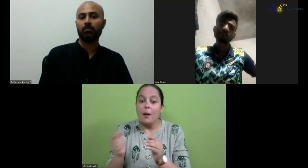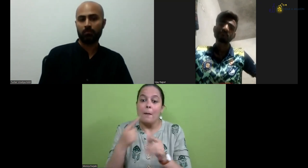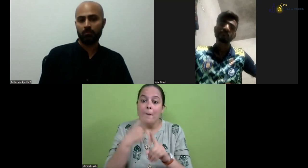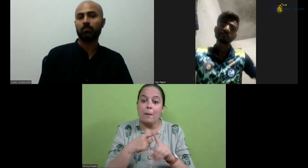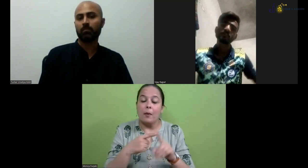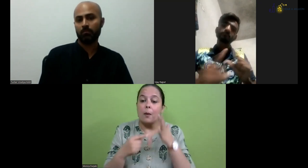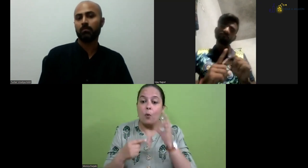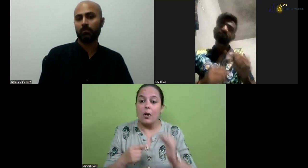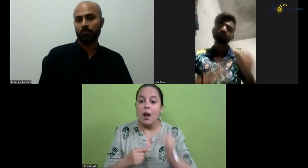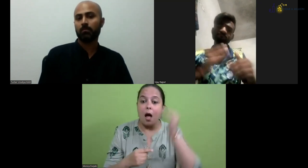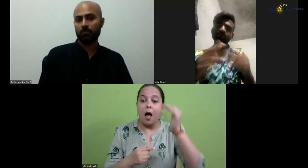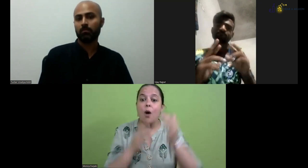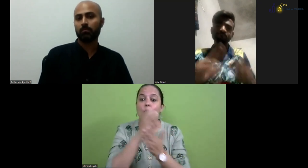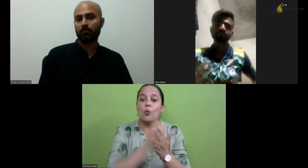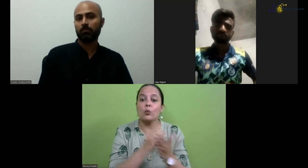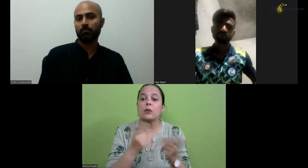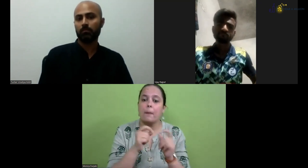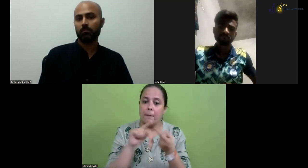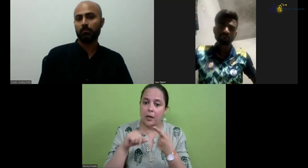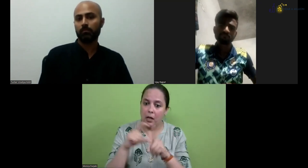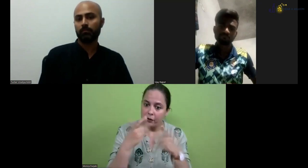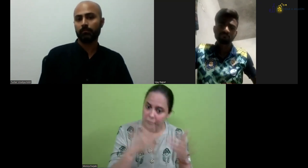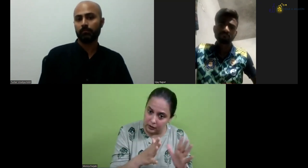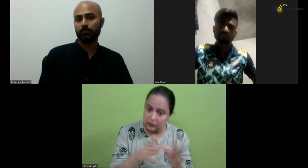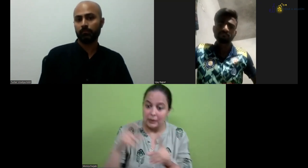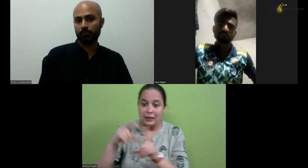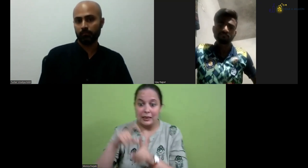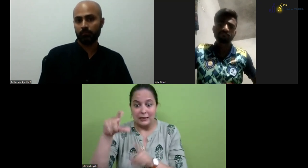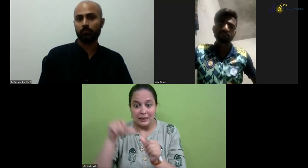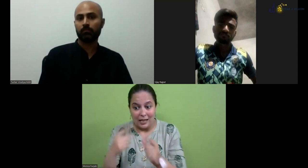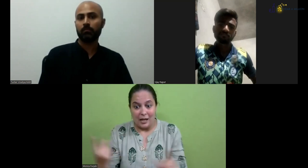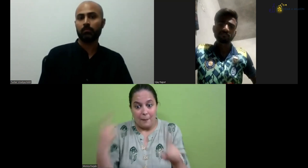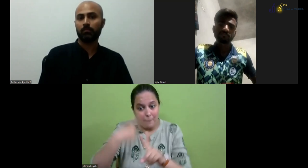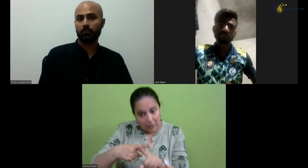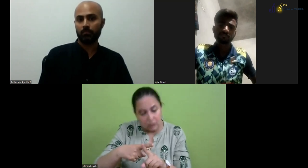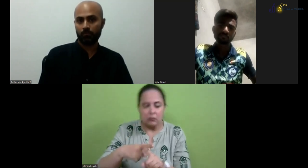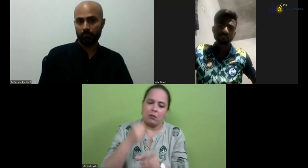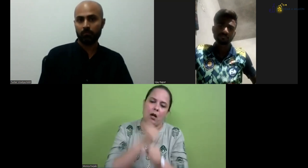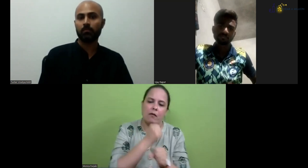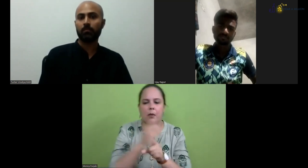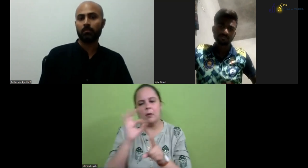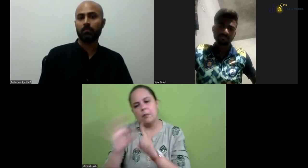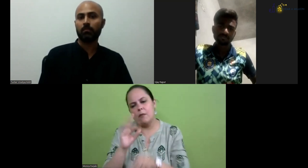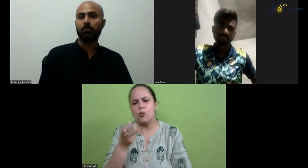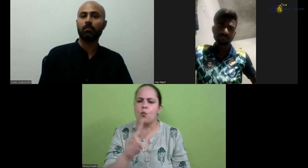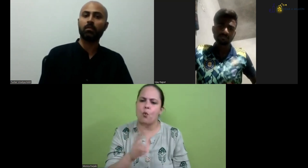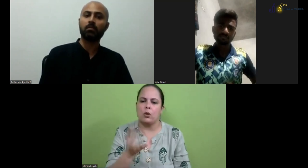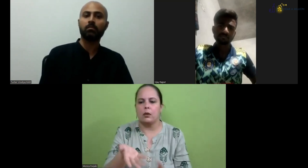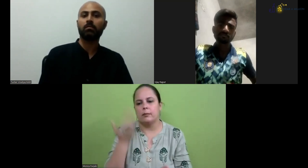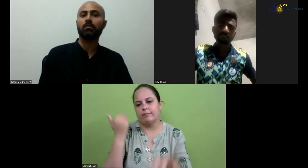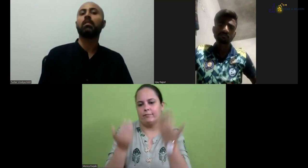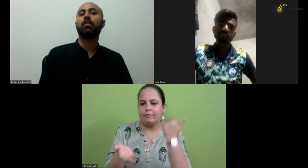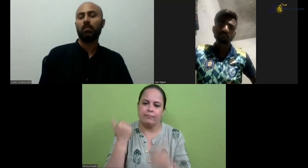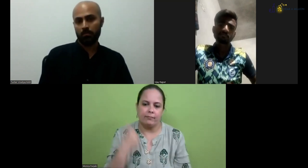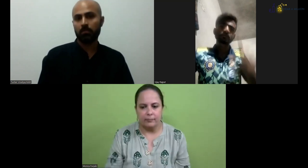That means you will know about how to operate the computer, how to work on it. So, if you have done with B.A. and DCA,